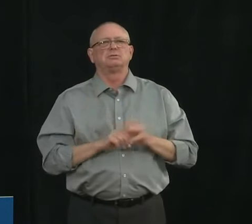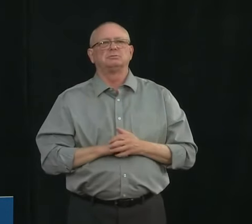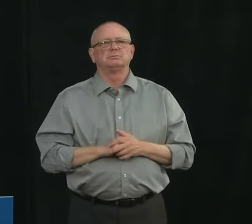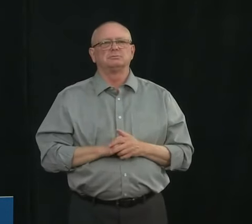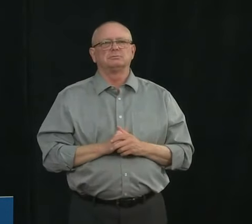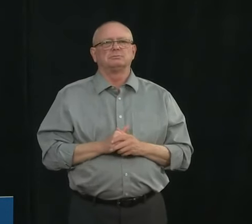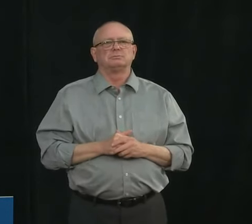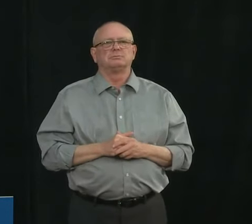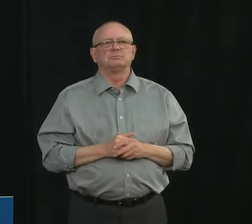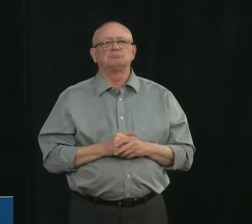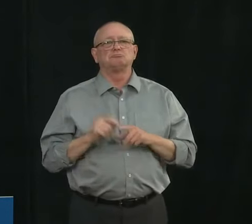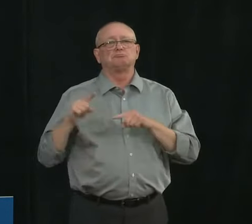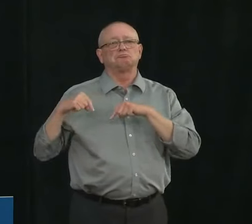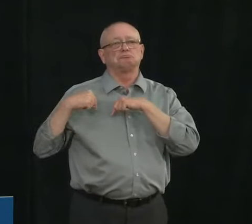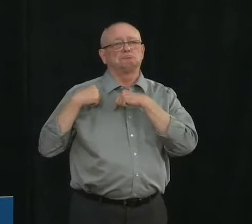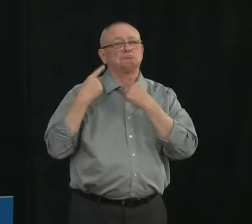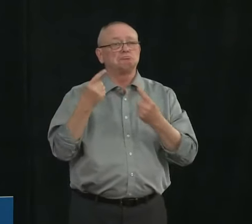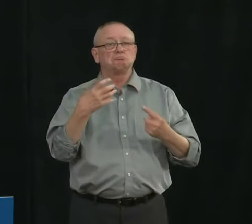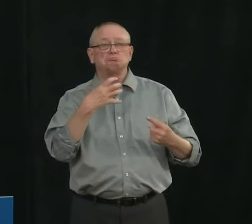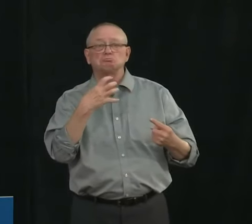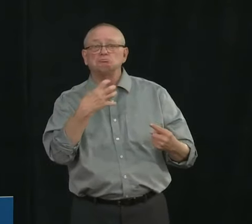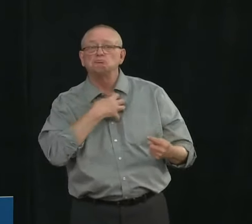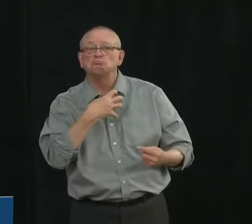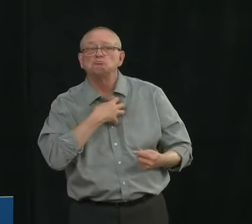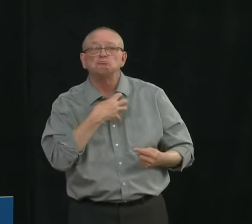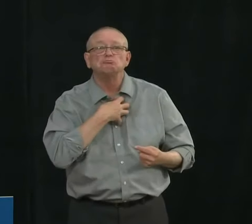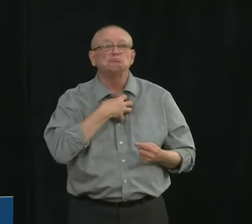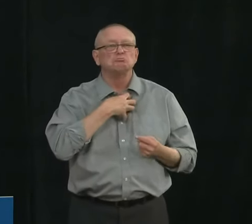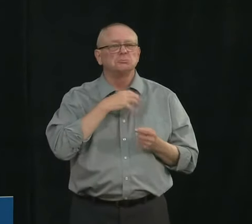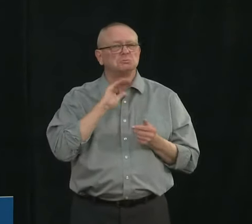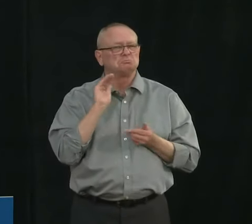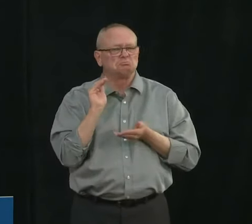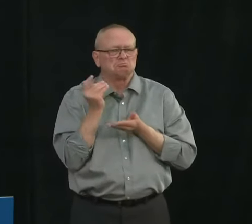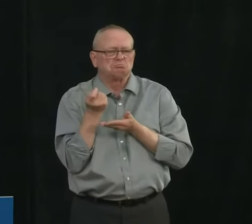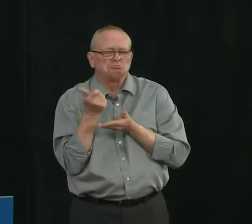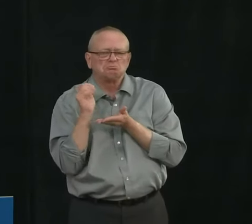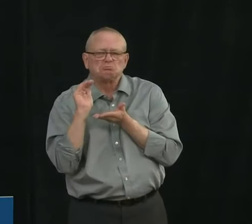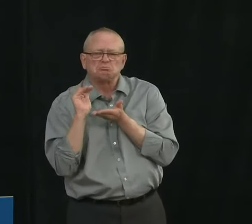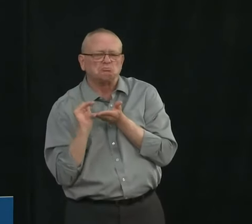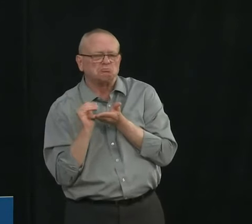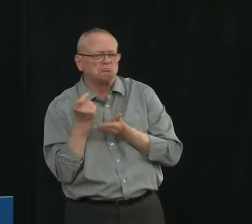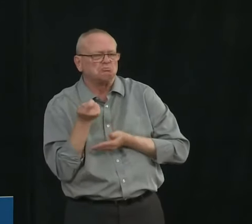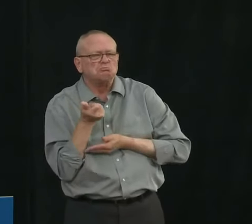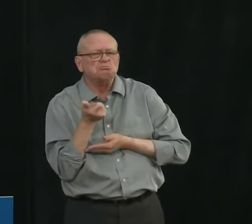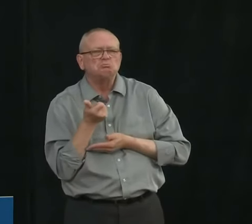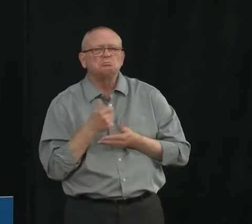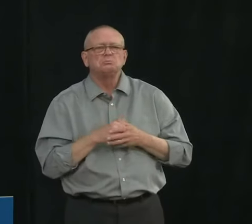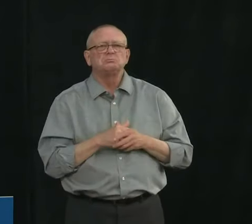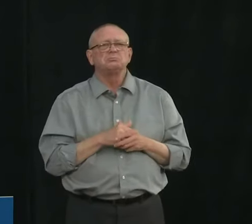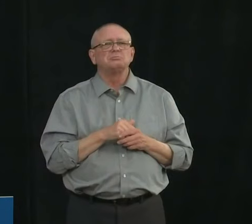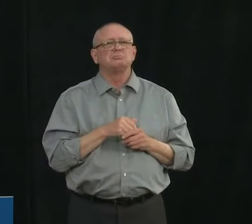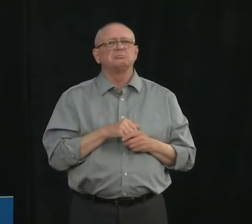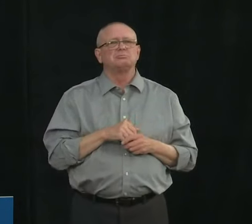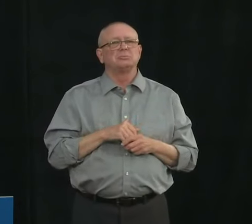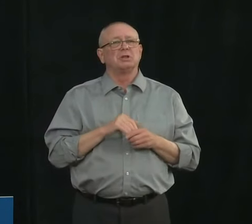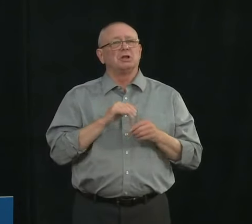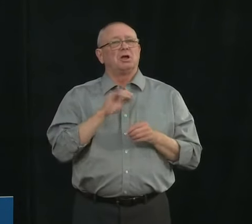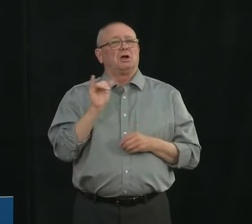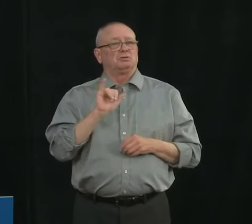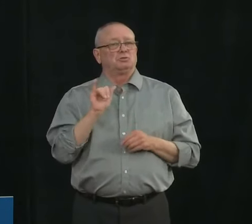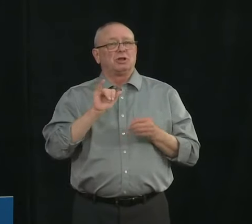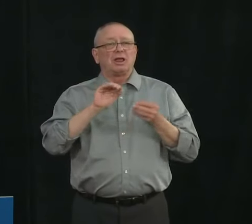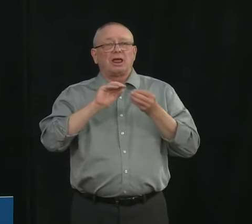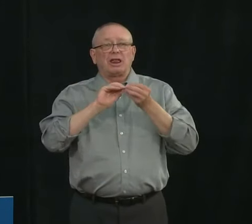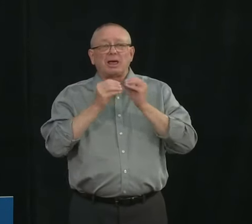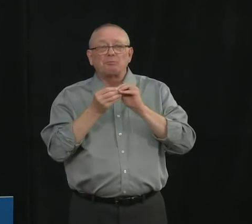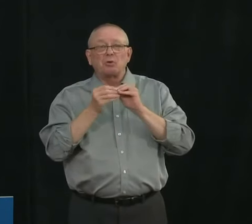close monitoring of the numbers which also are continuing to be quite stable and even trend downward slightly.